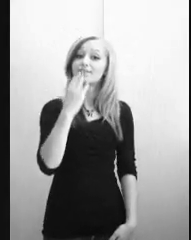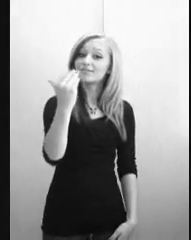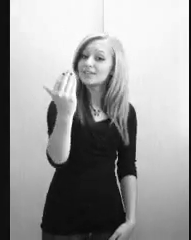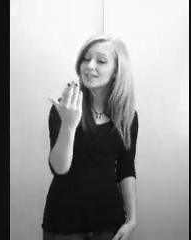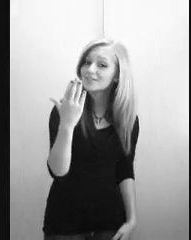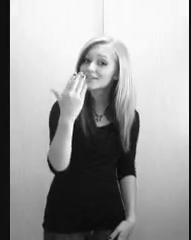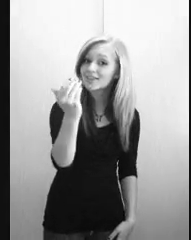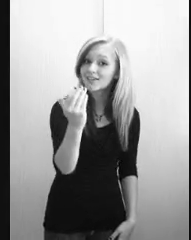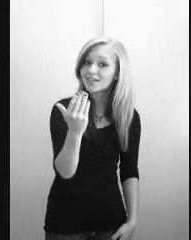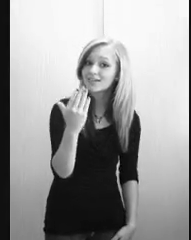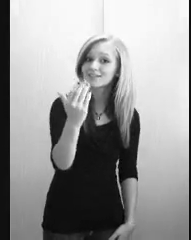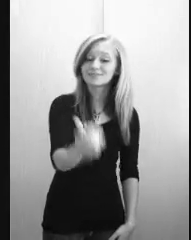Fifteen.